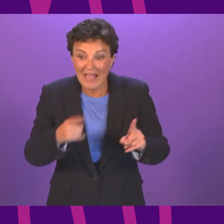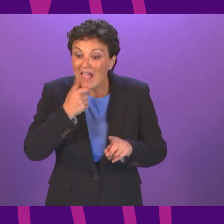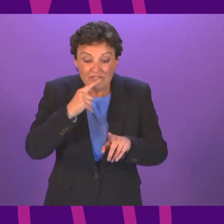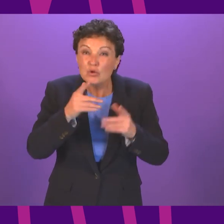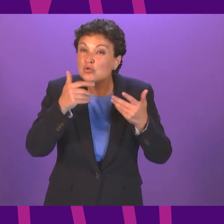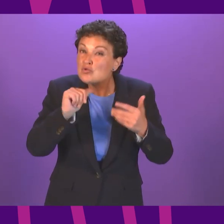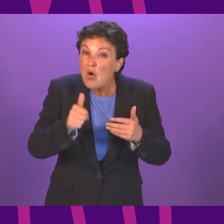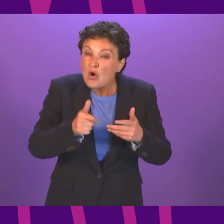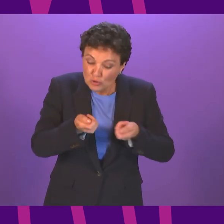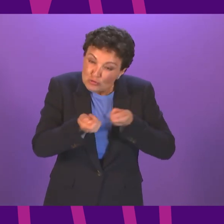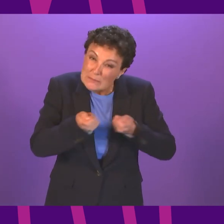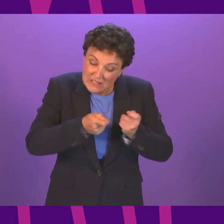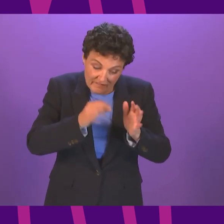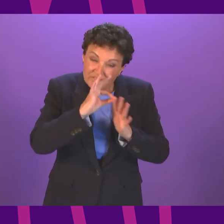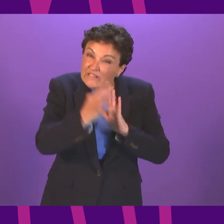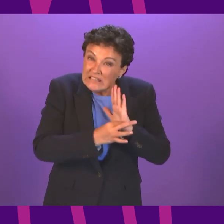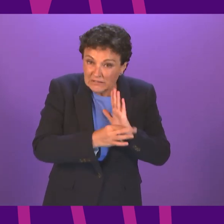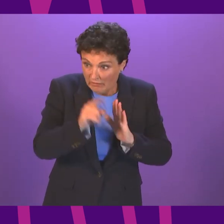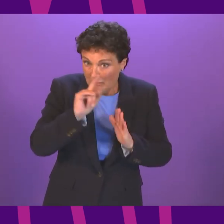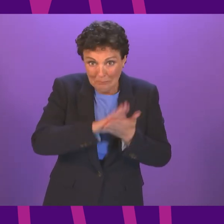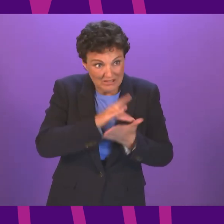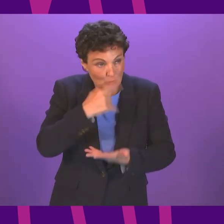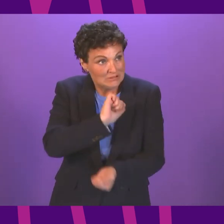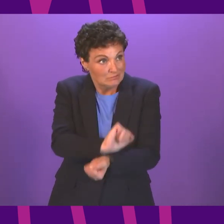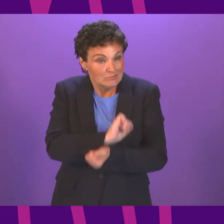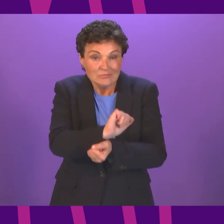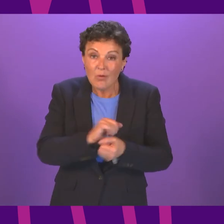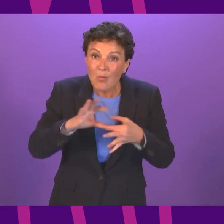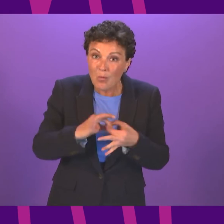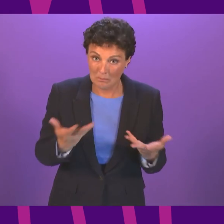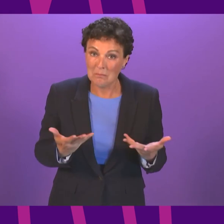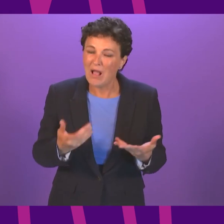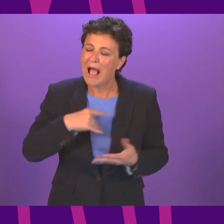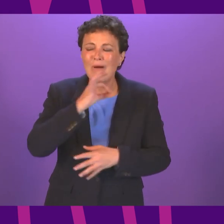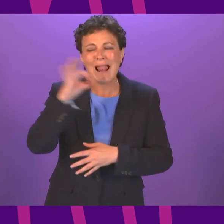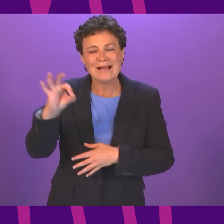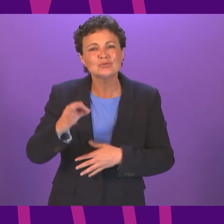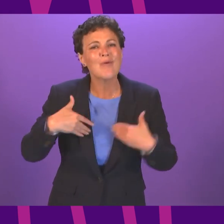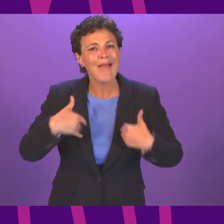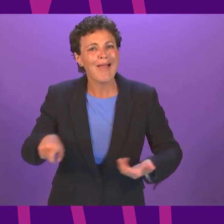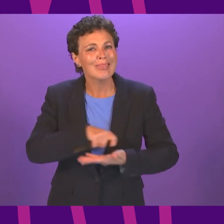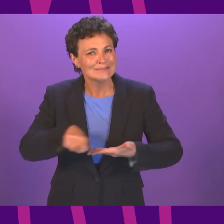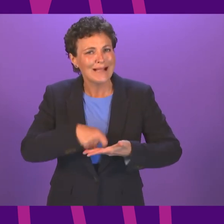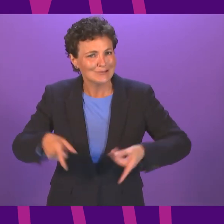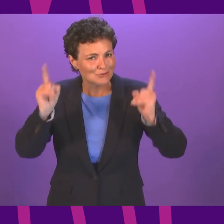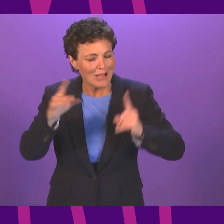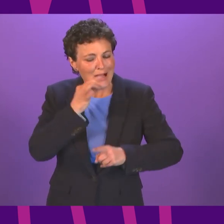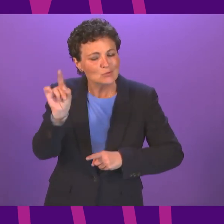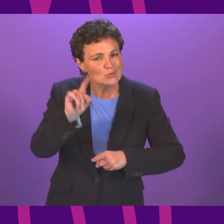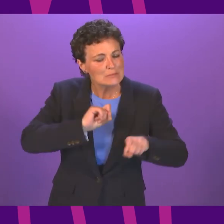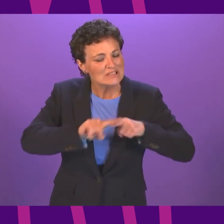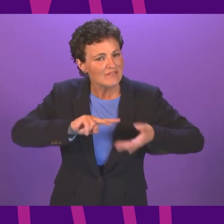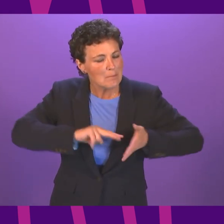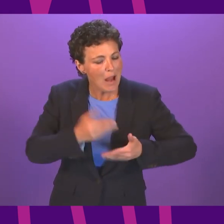active and not. I will ask the health secretary to write in more detail about specific plans and work underway to get